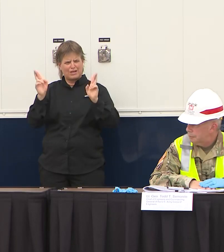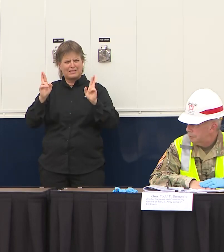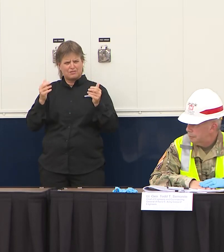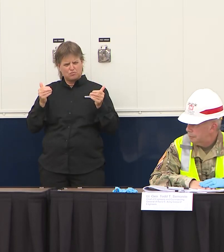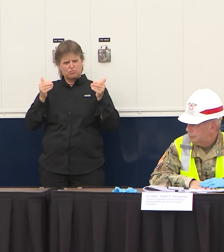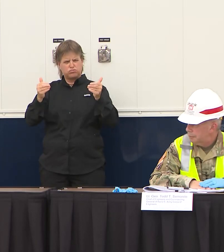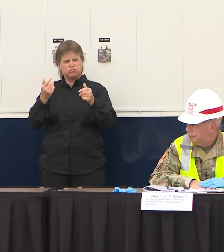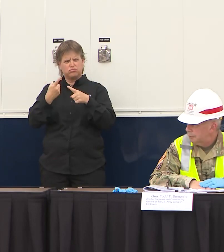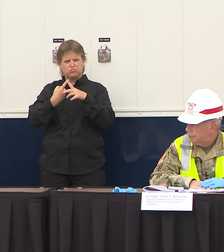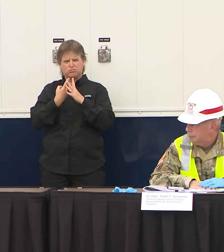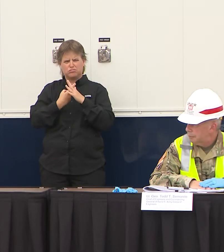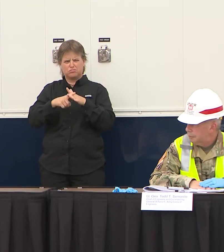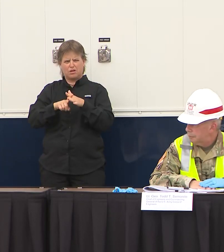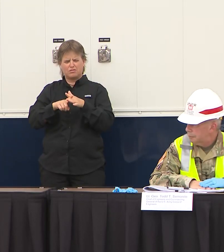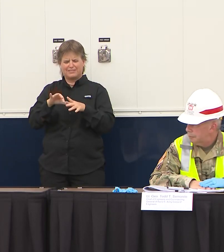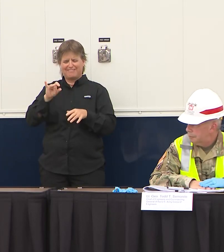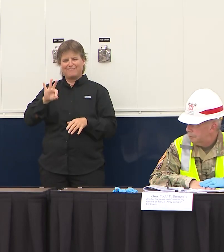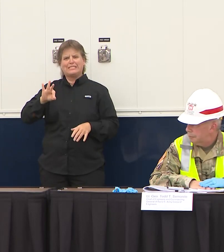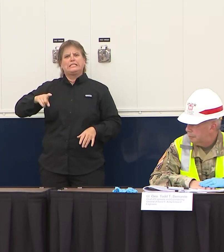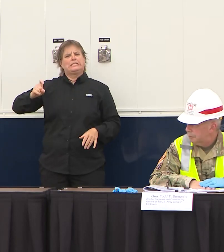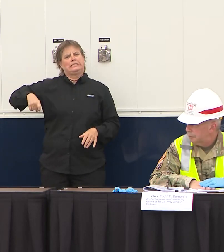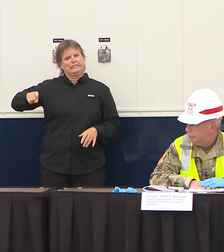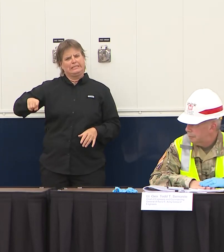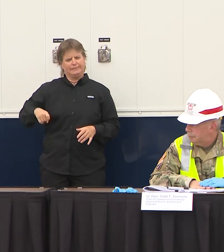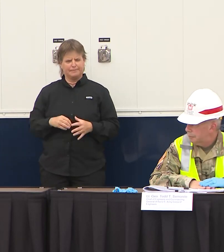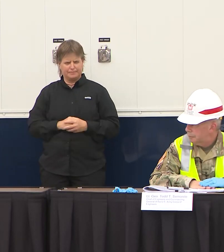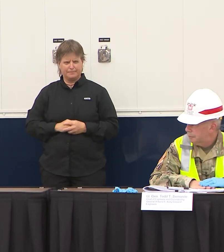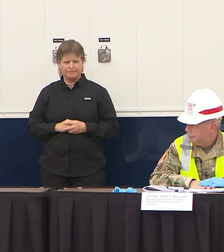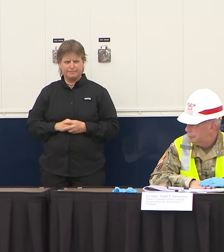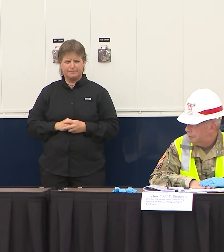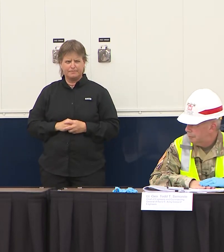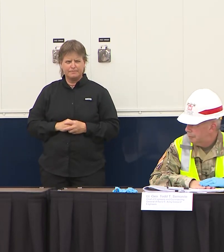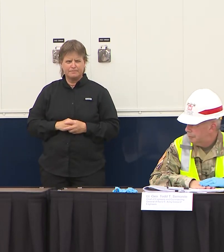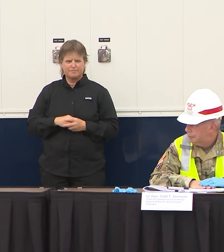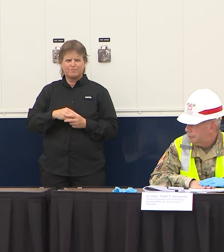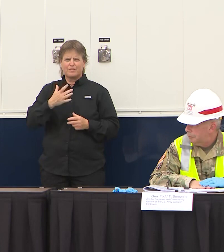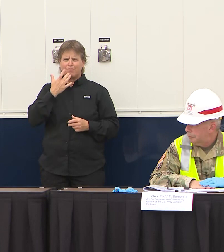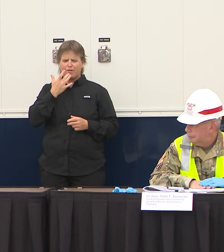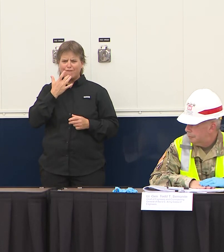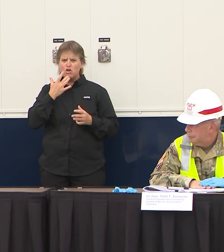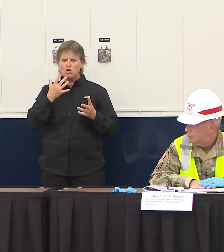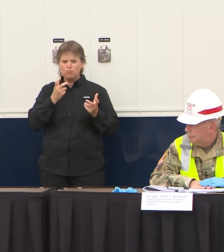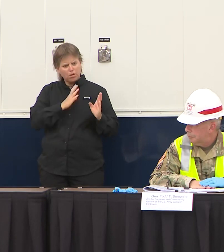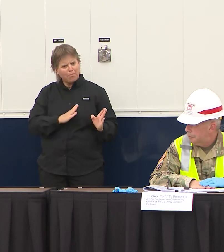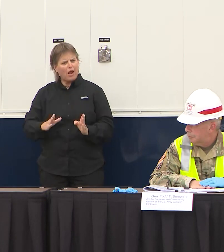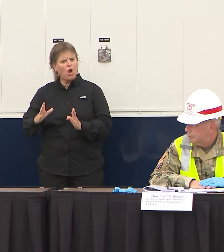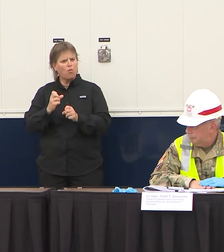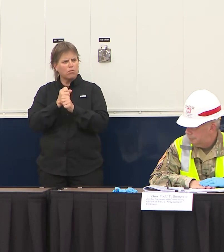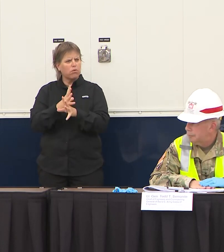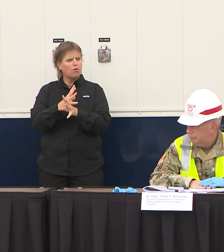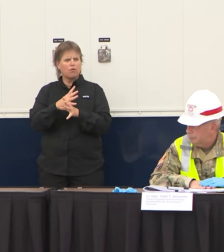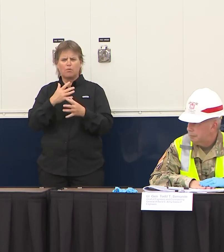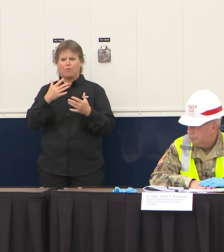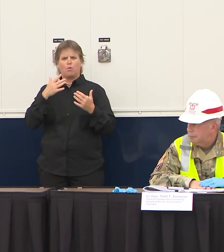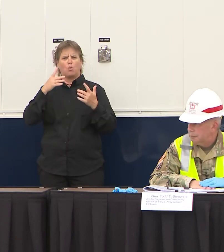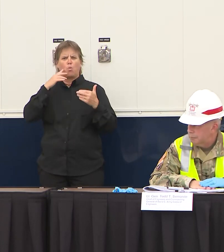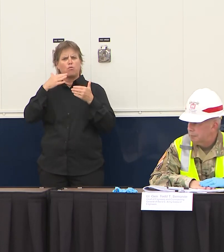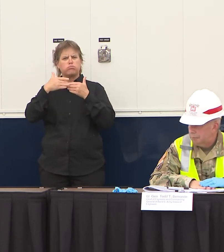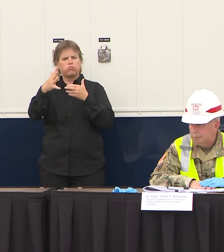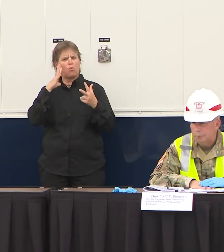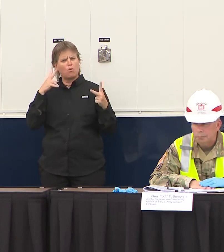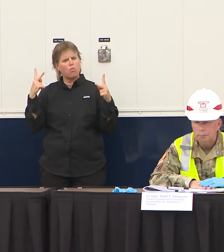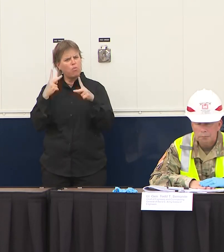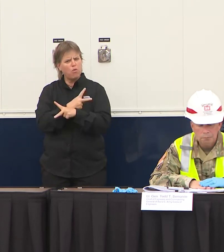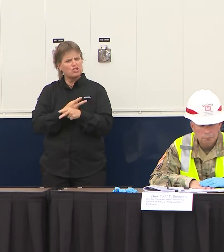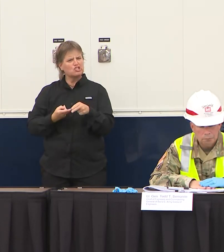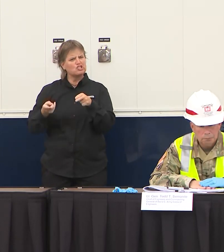so that is why I would much rather be prepared for the worst and the worst not come here than not